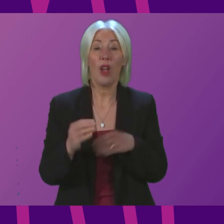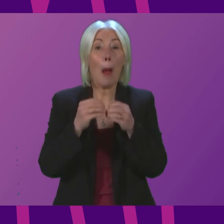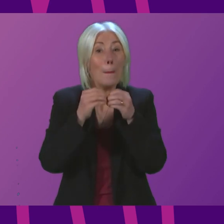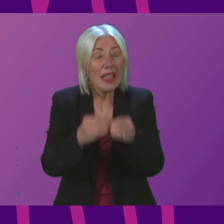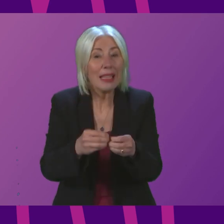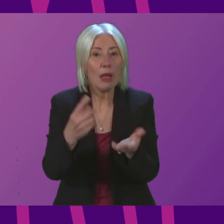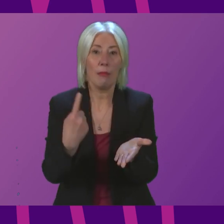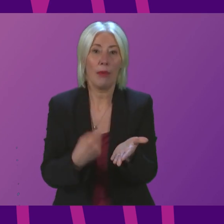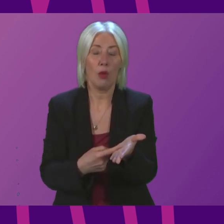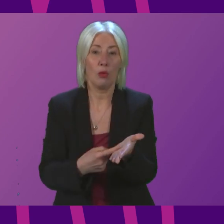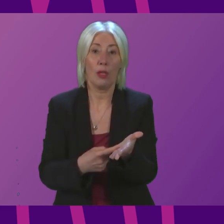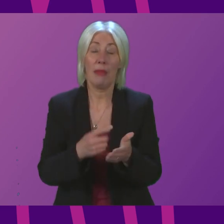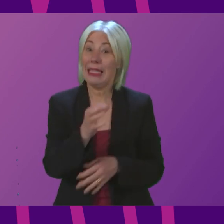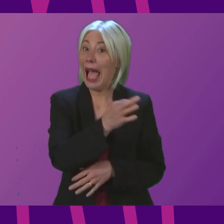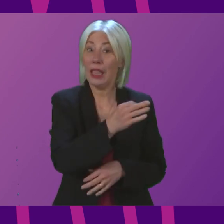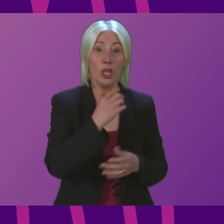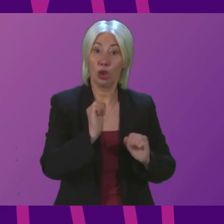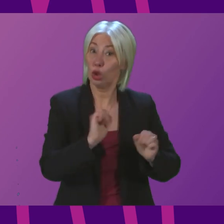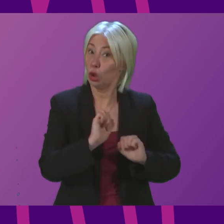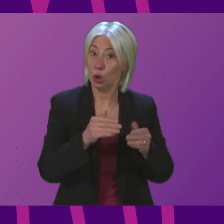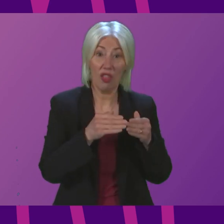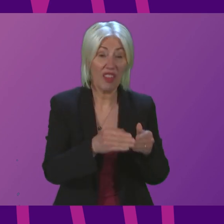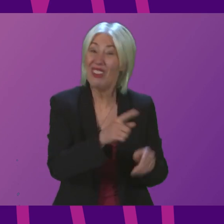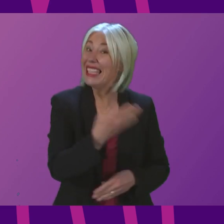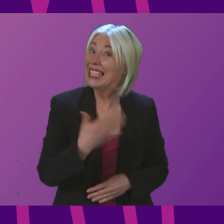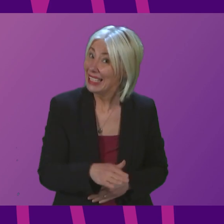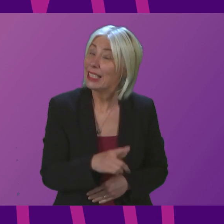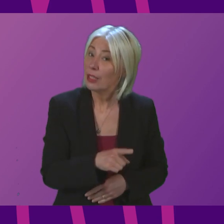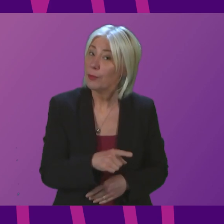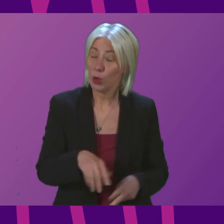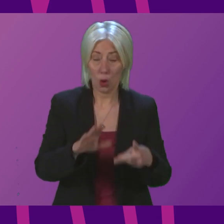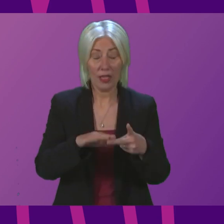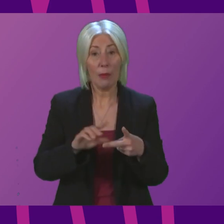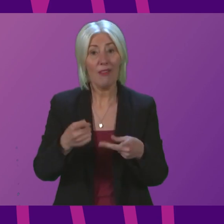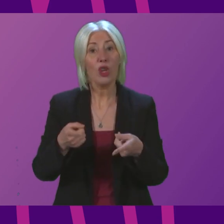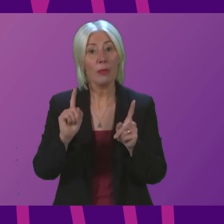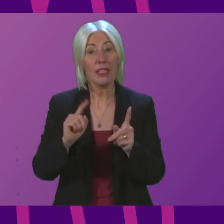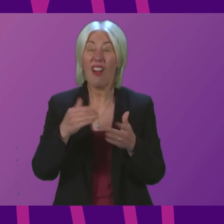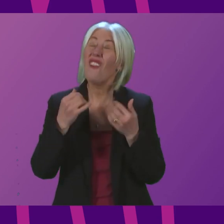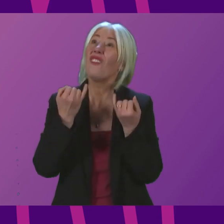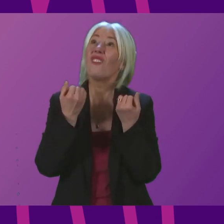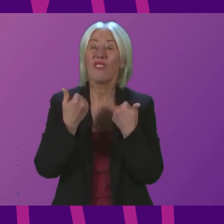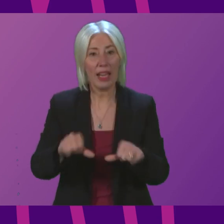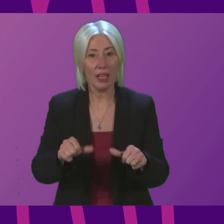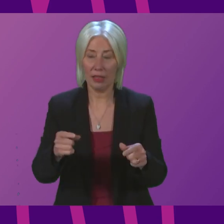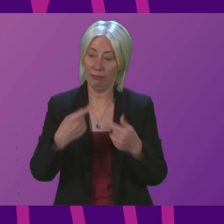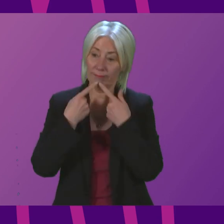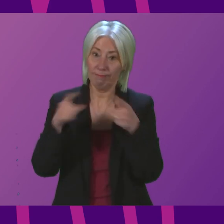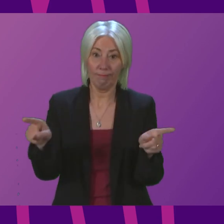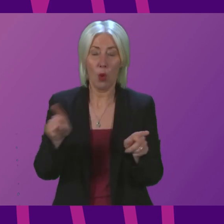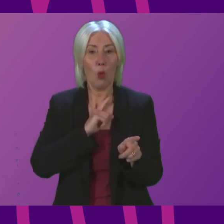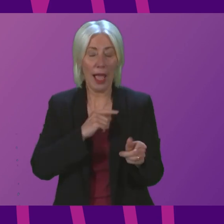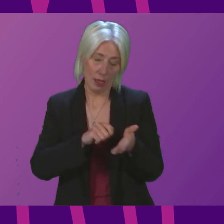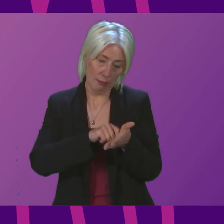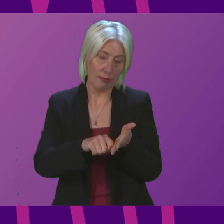and denied islanders the ferries that they need. So will the Deputy First Minister finally tell the Scottish public, why did you sign off these